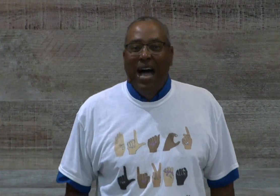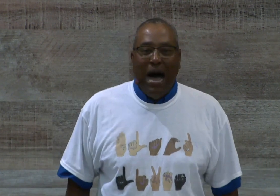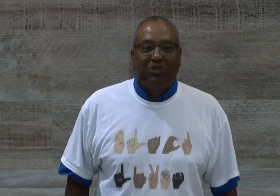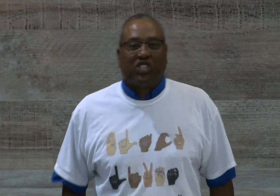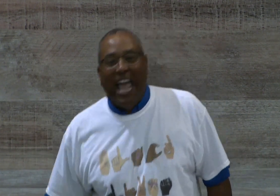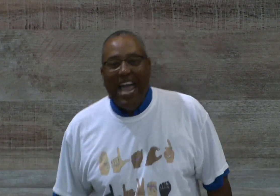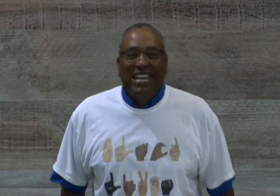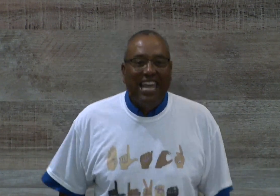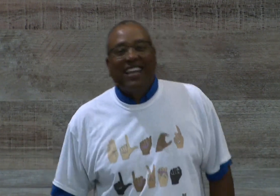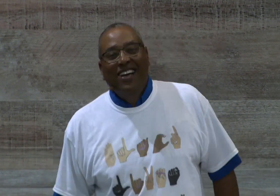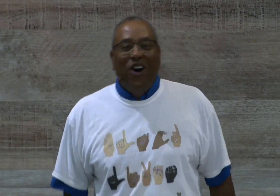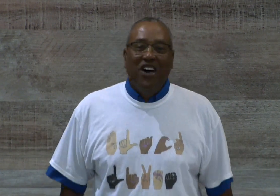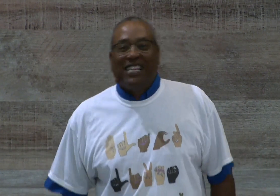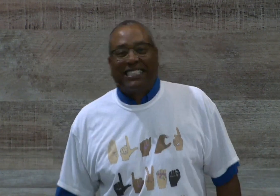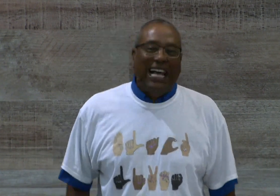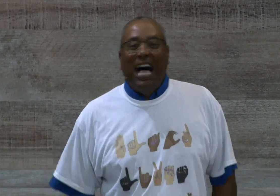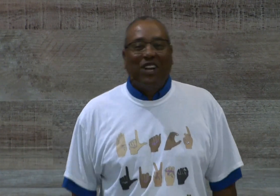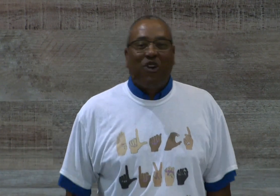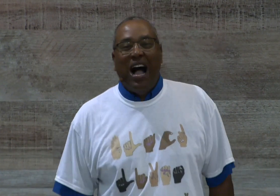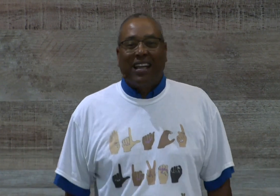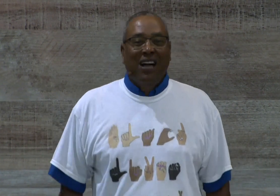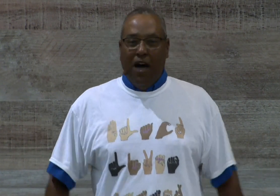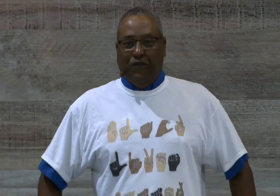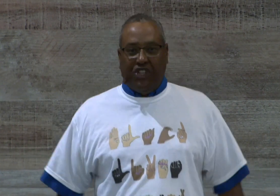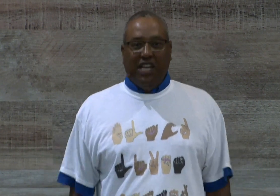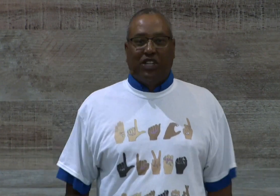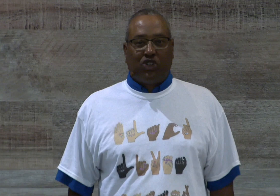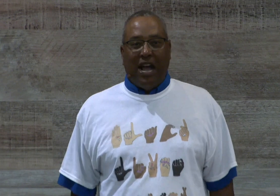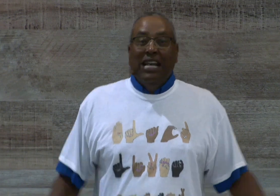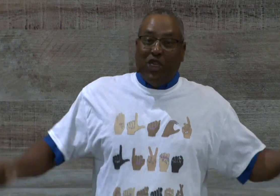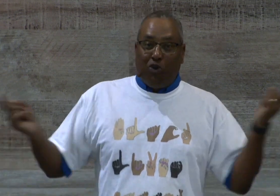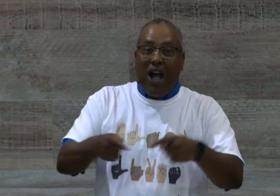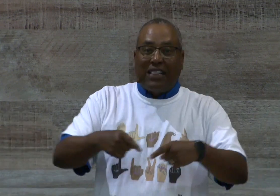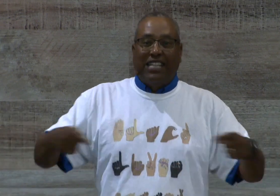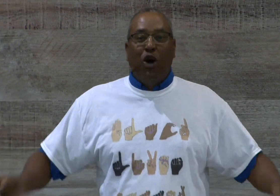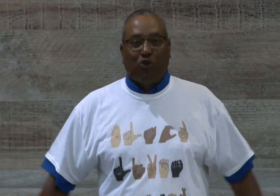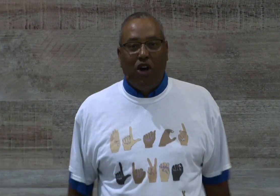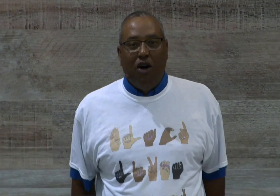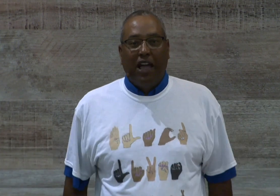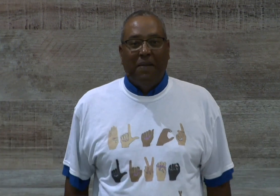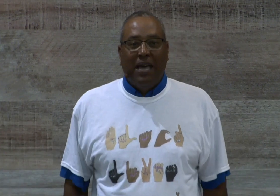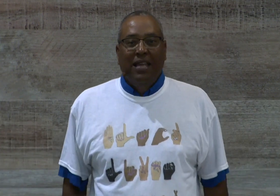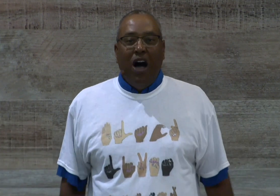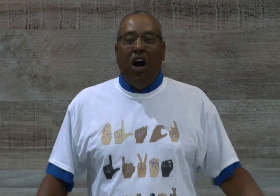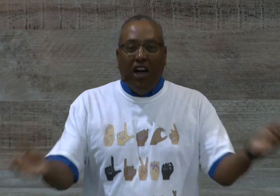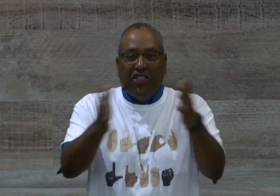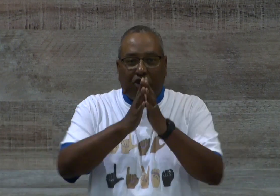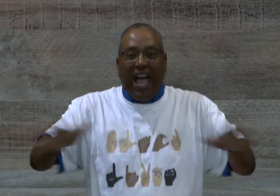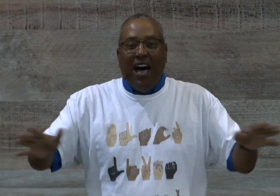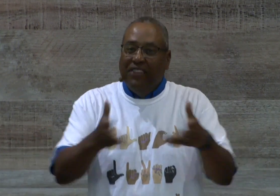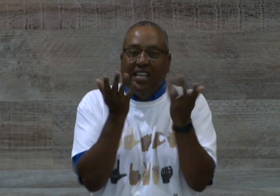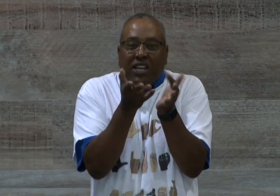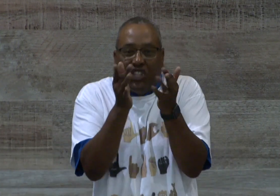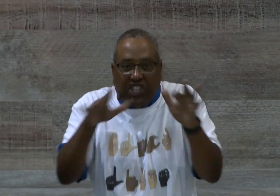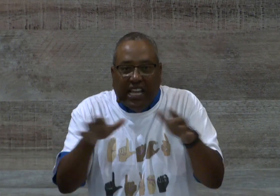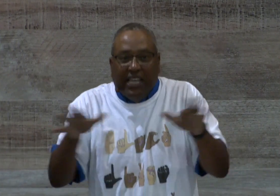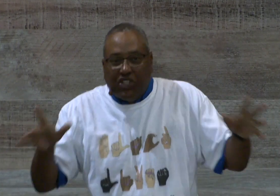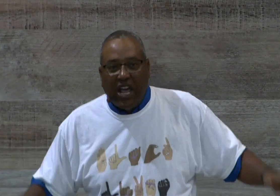I'm standing on the solid rock of Jesus Christ. The rock that don't roll. Amen? All other ground is sinking sand.